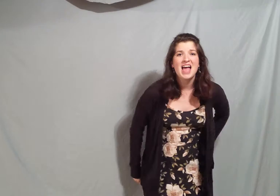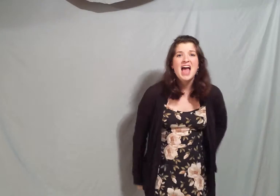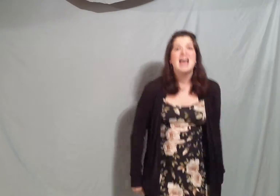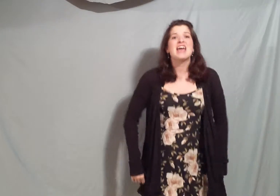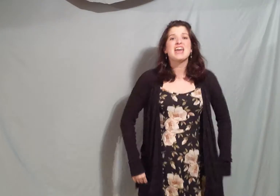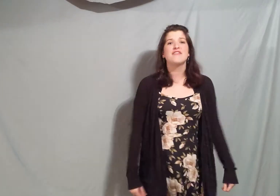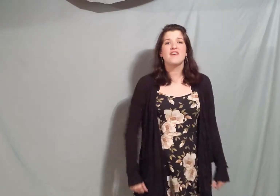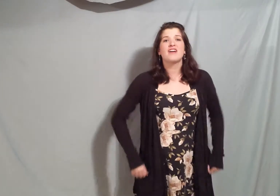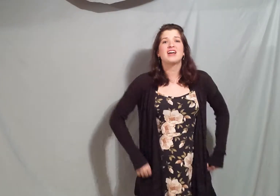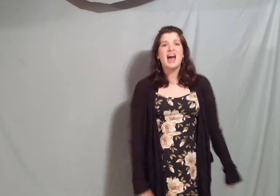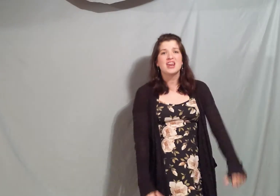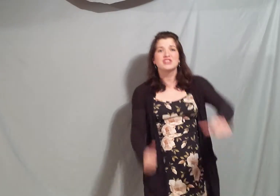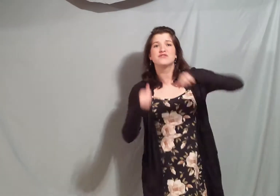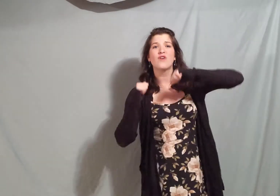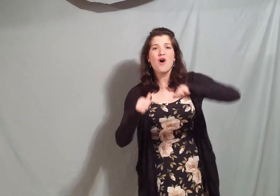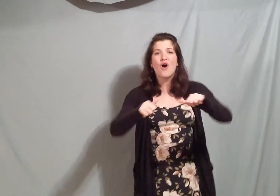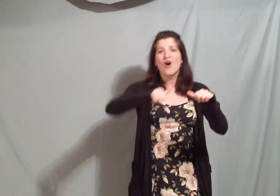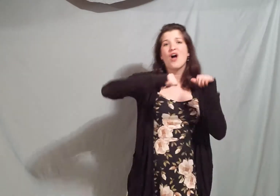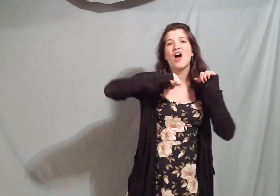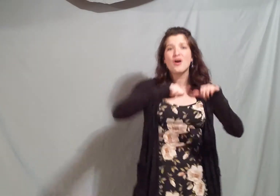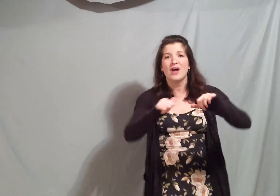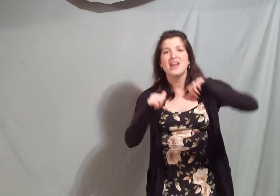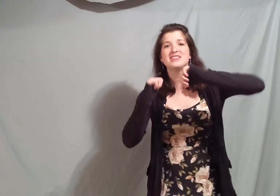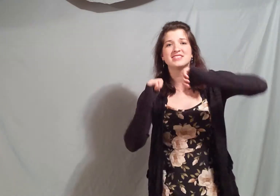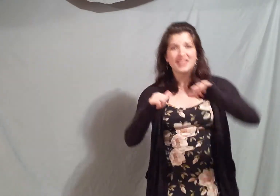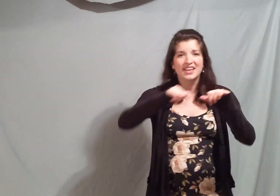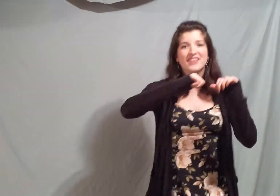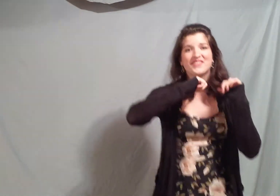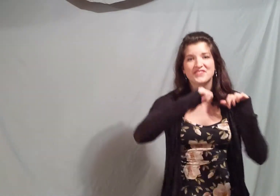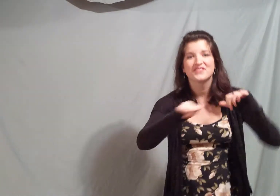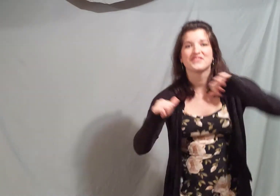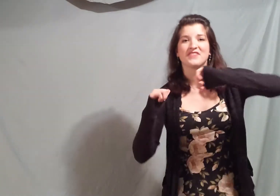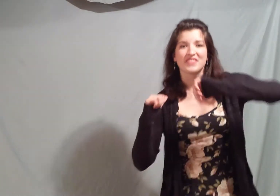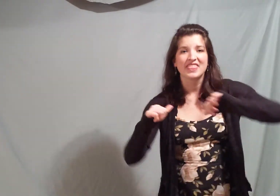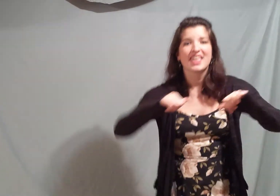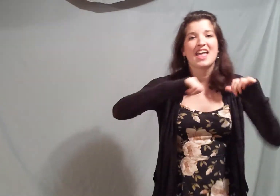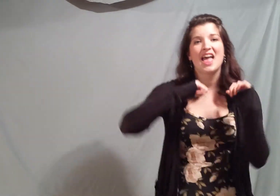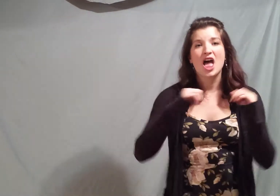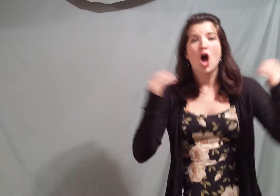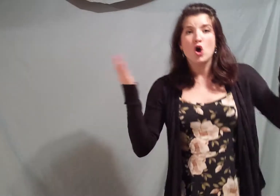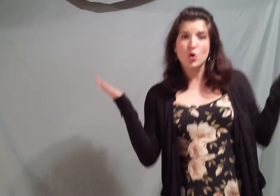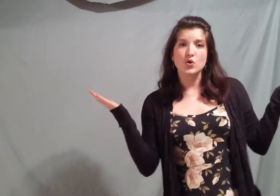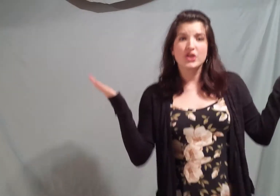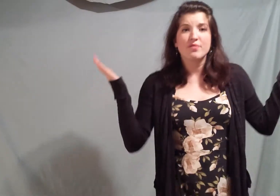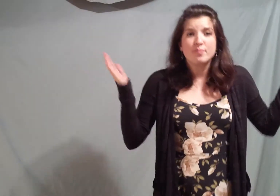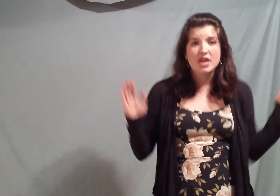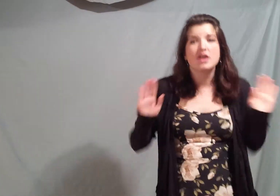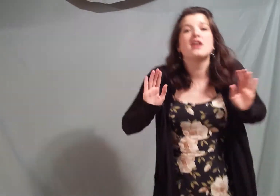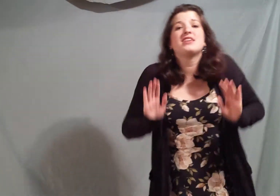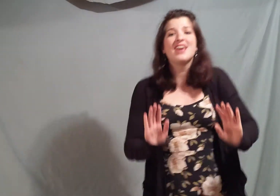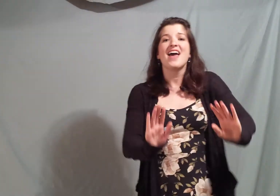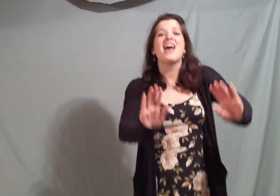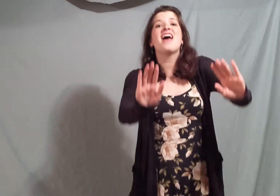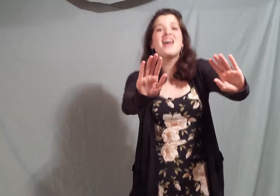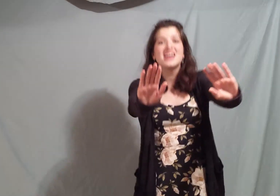If our God is for us Who can be against